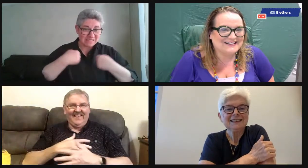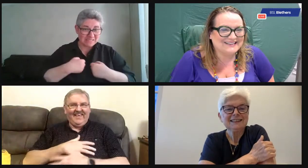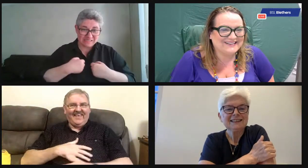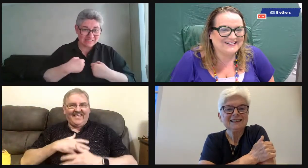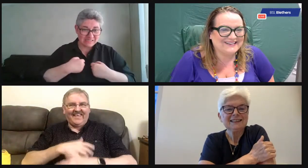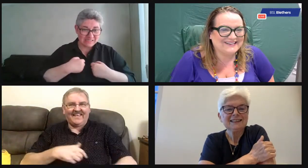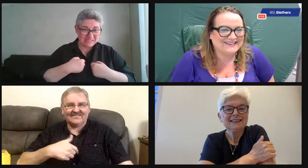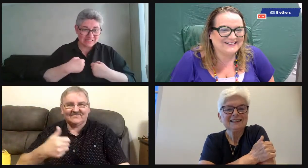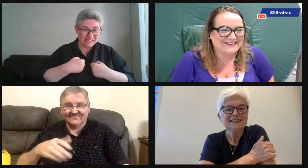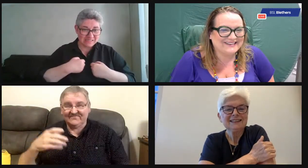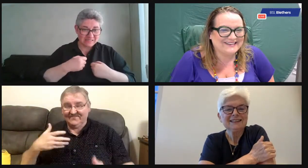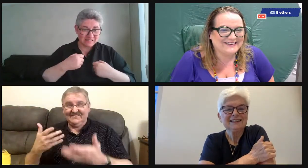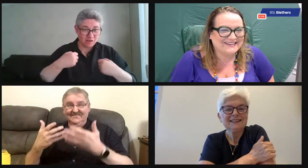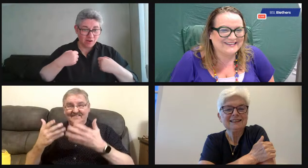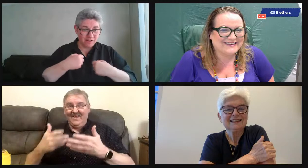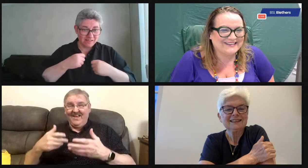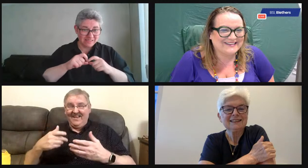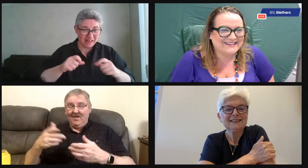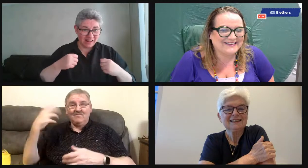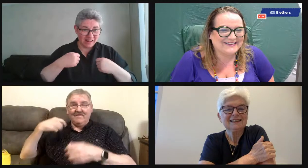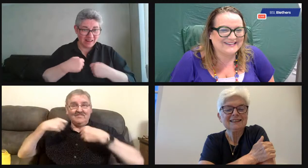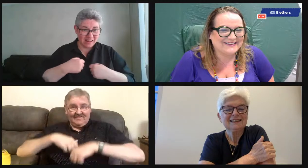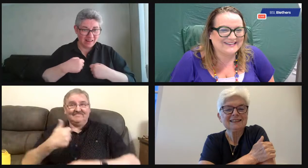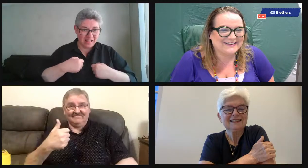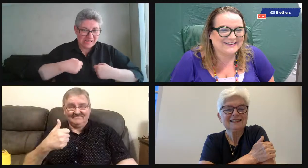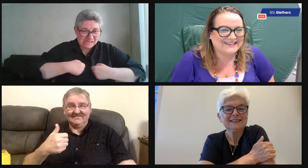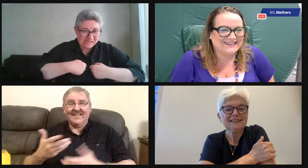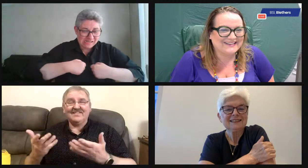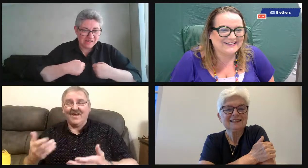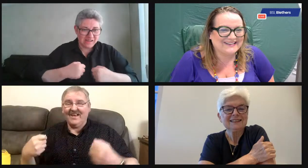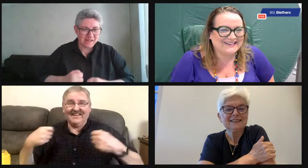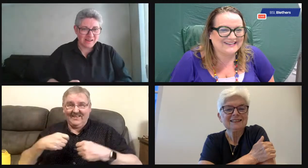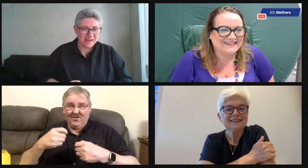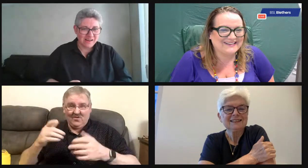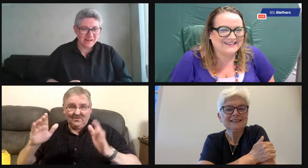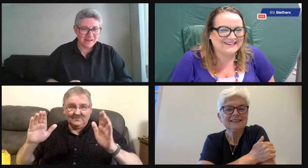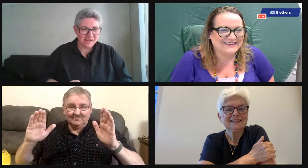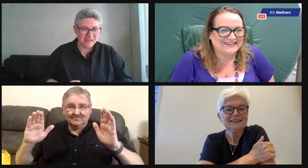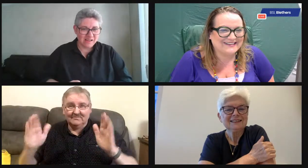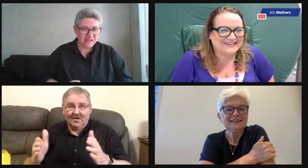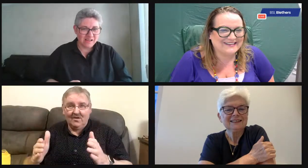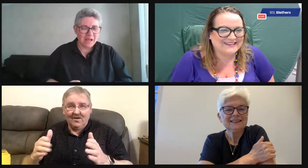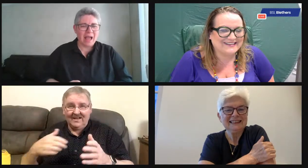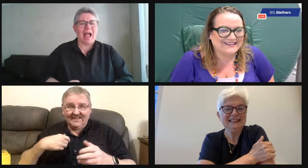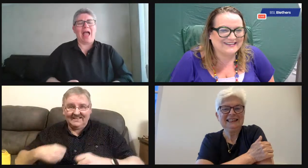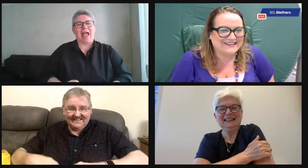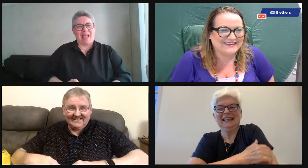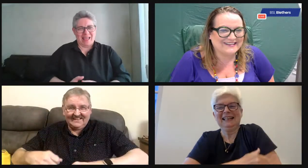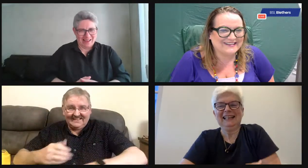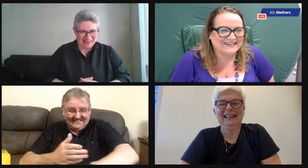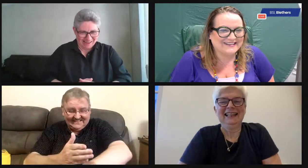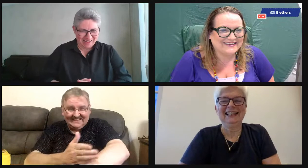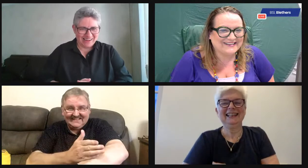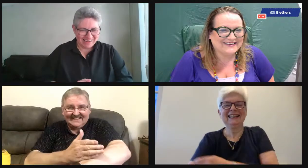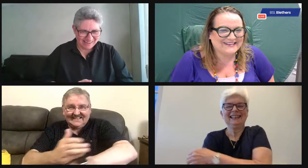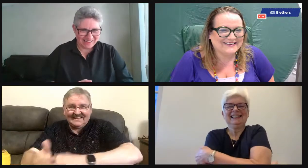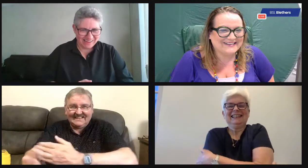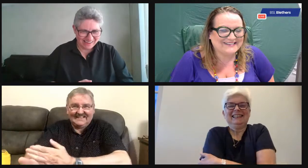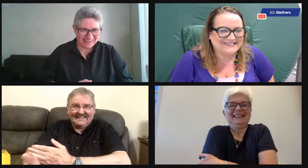And does it still fit you, Geri? Does it still fit you? A bit tight? Not now. It's far too small. When I